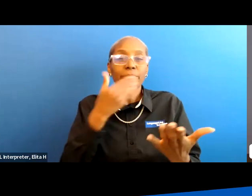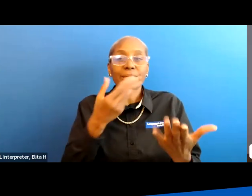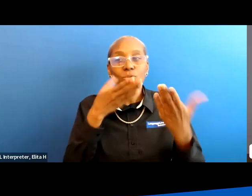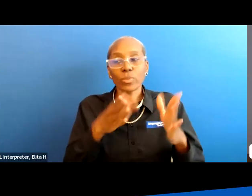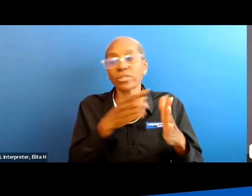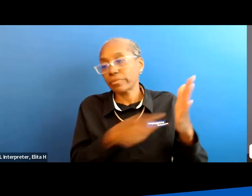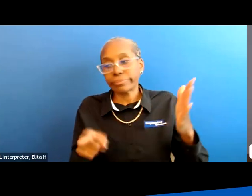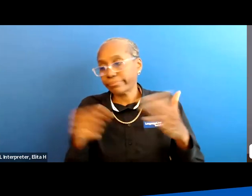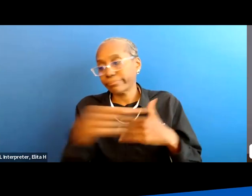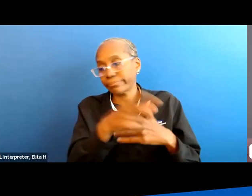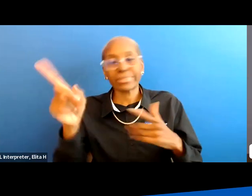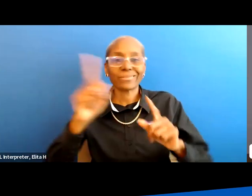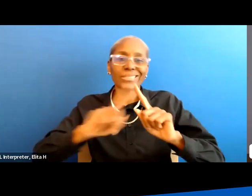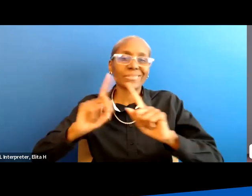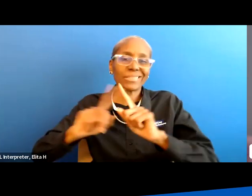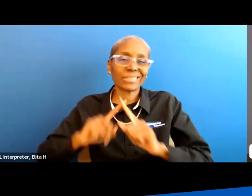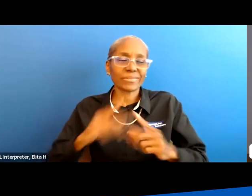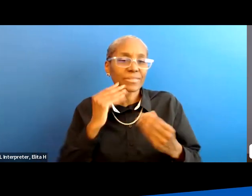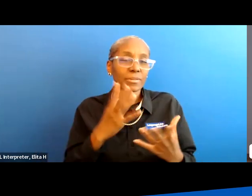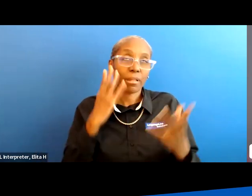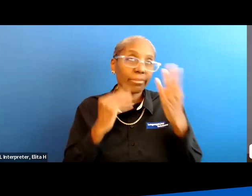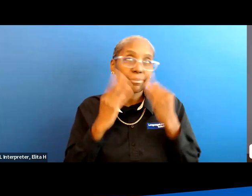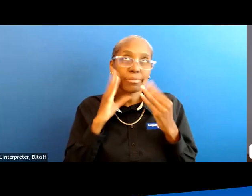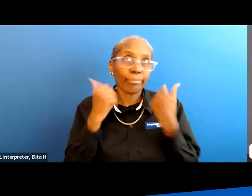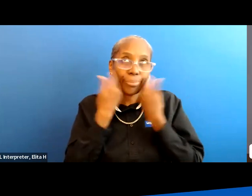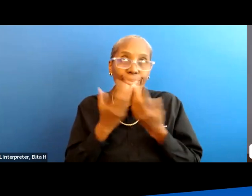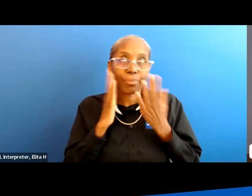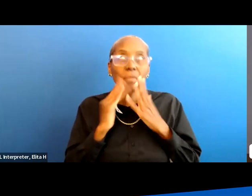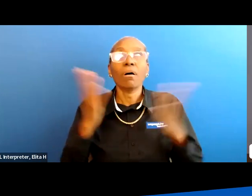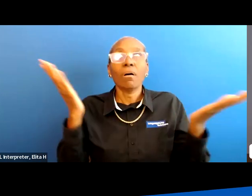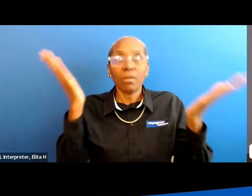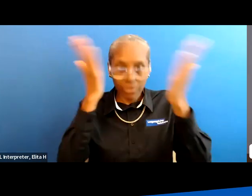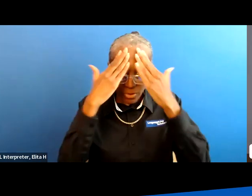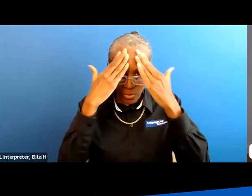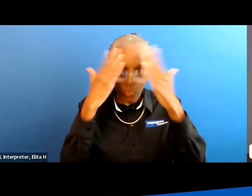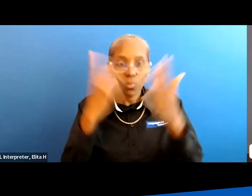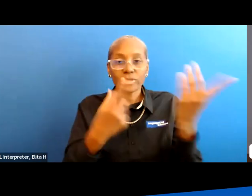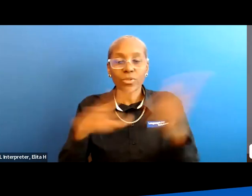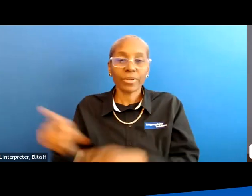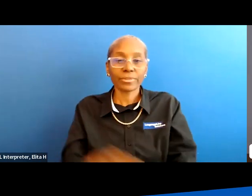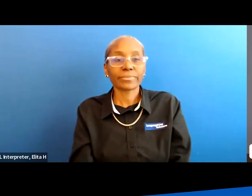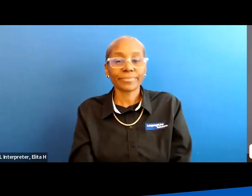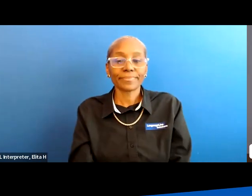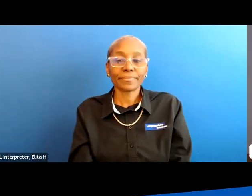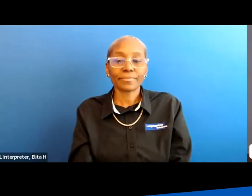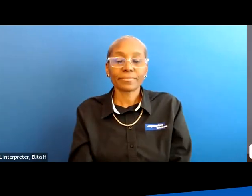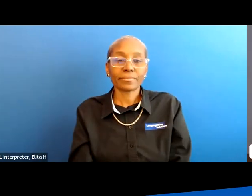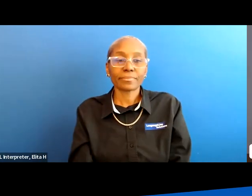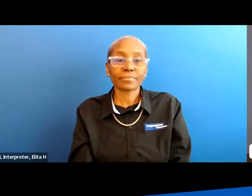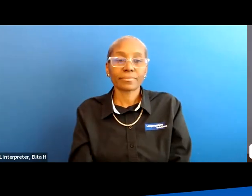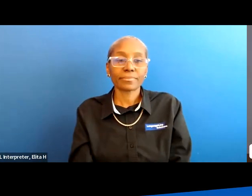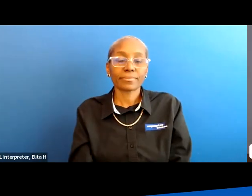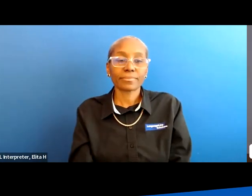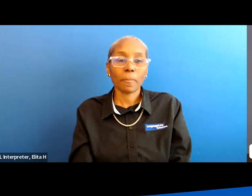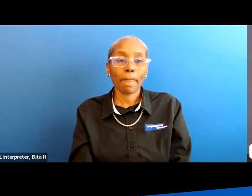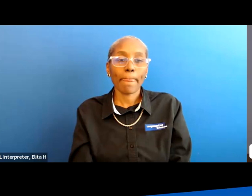get in they just have all kinds of things they've been through it they've done it they really know what's going on um uh differences